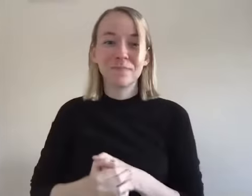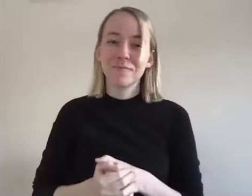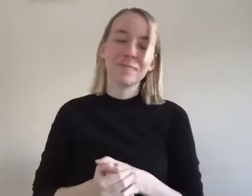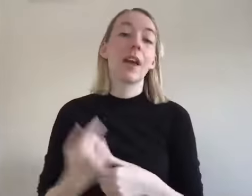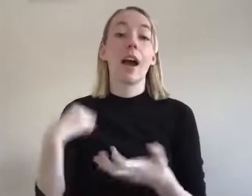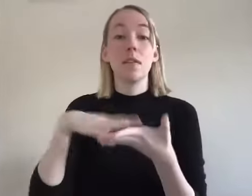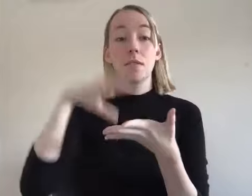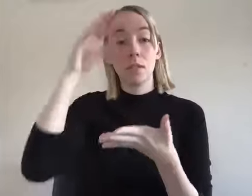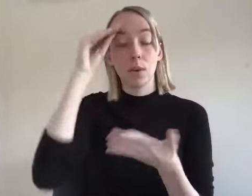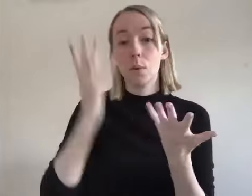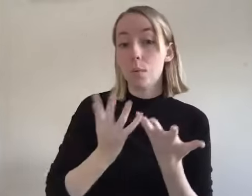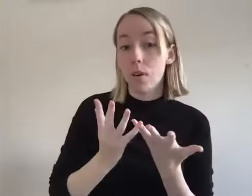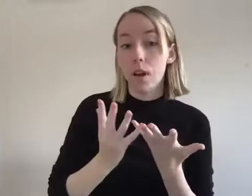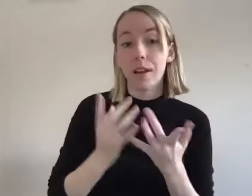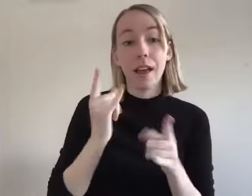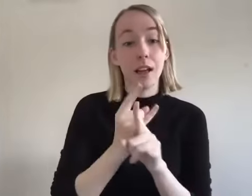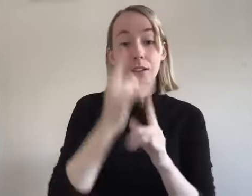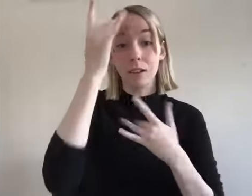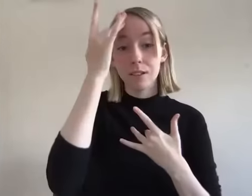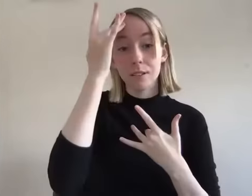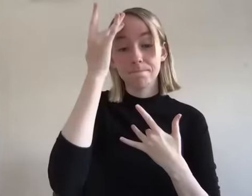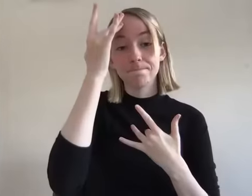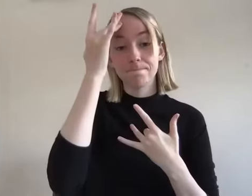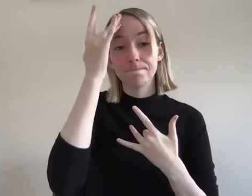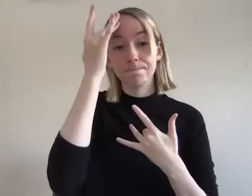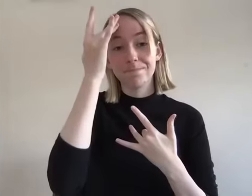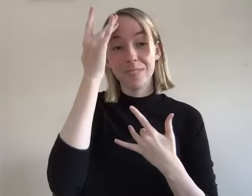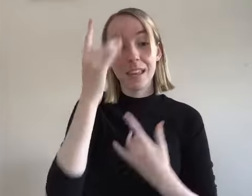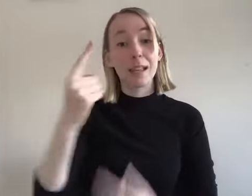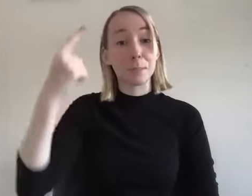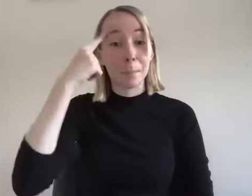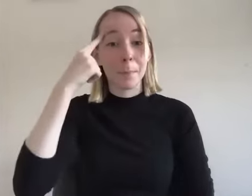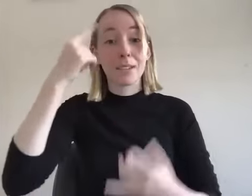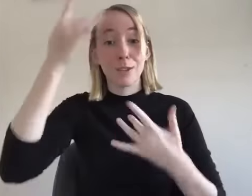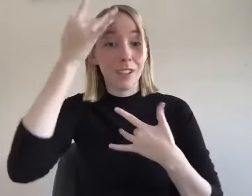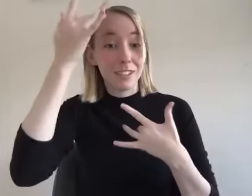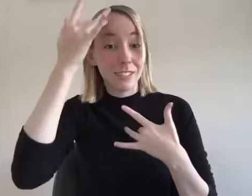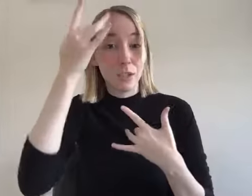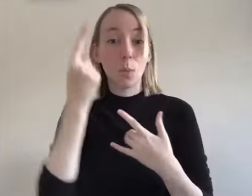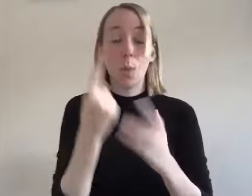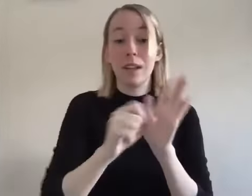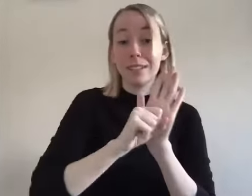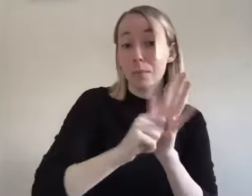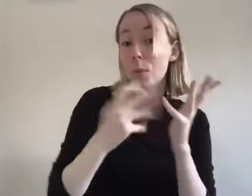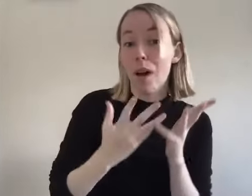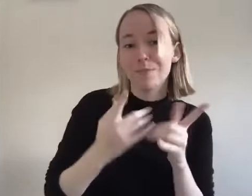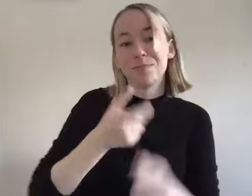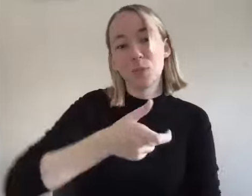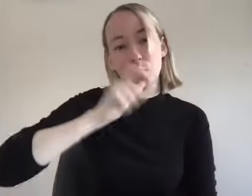learn is that um is that alcoholism is a mental illness one of the symptoms is drinking